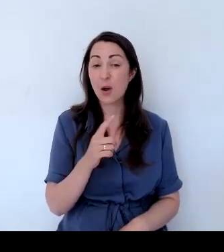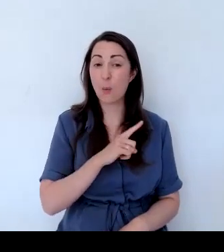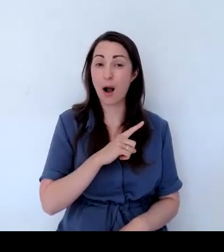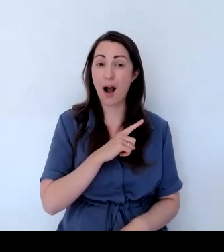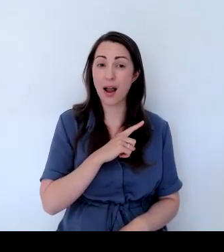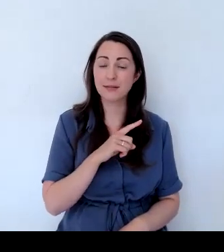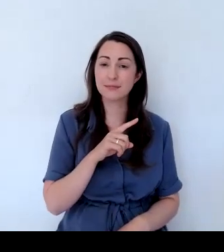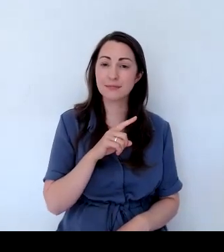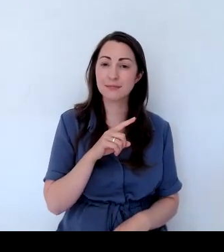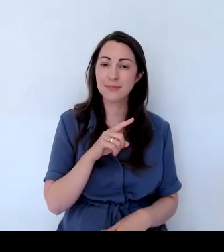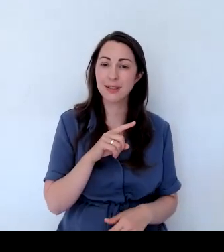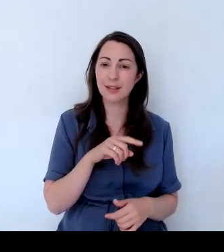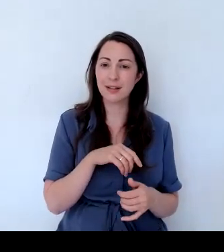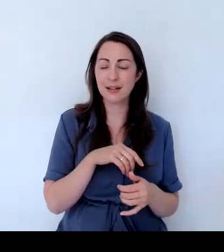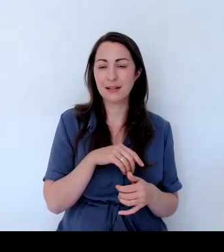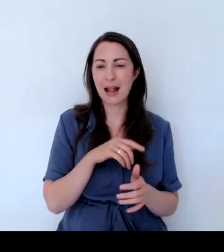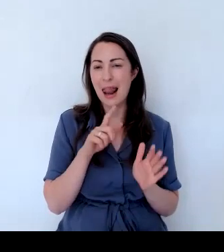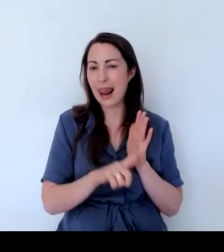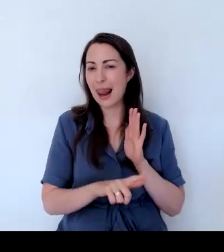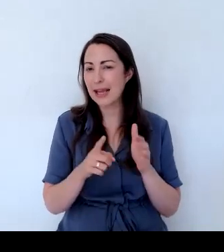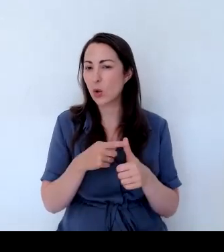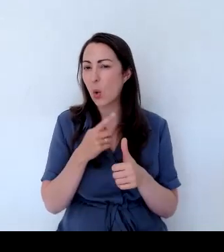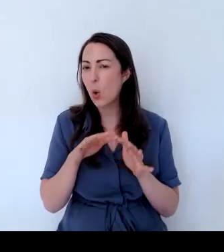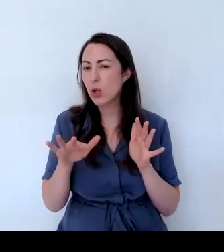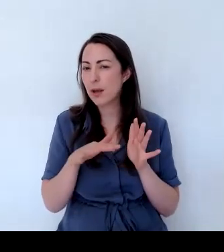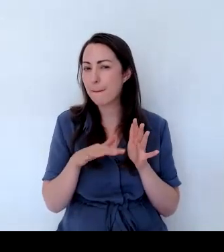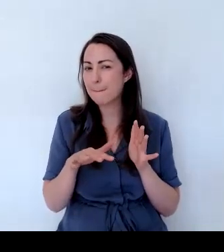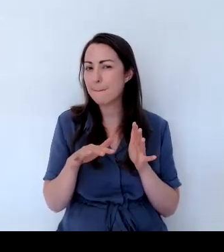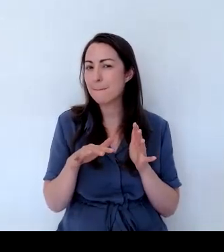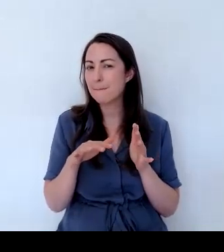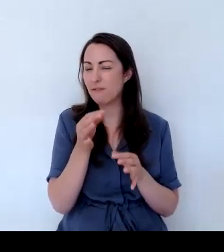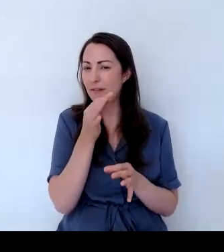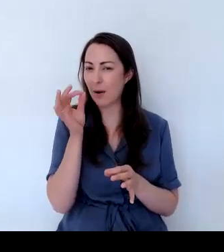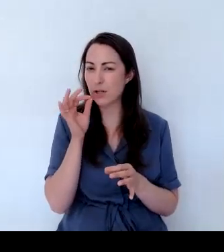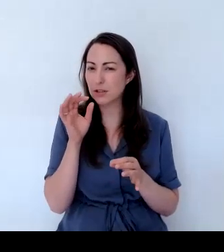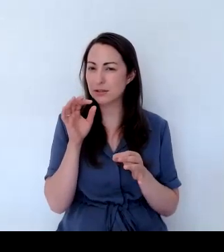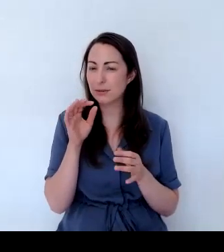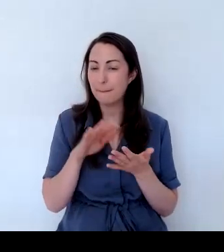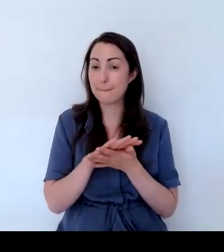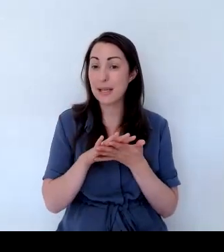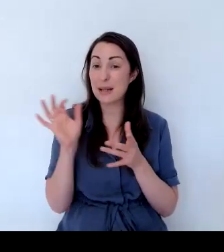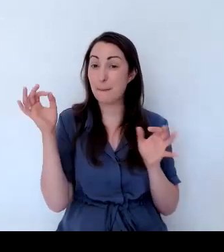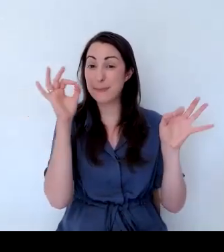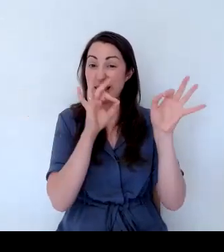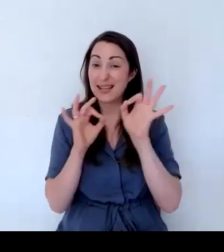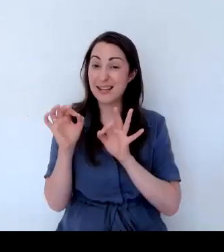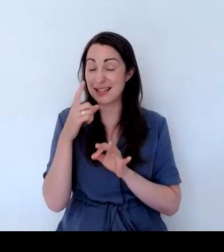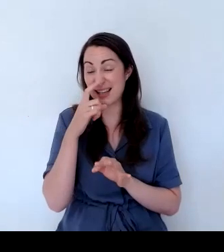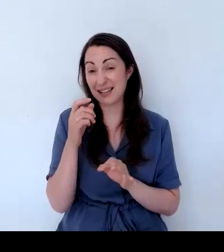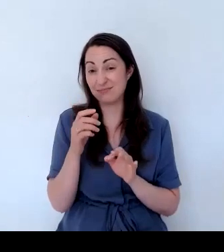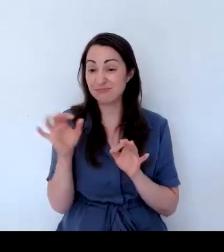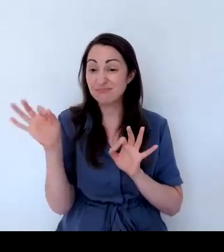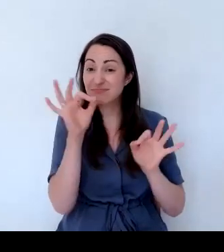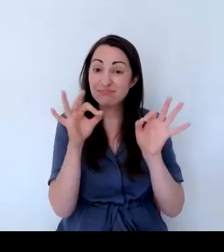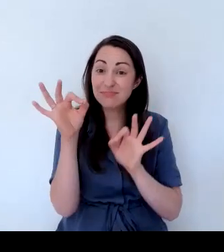That one spreads to 90 centimetres, which is three feet, but actually in the top of there